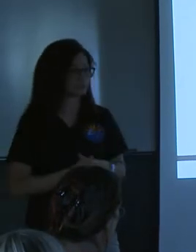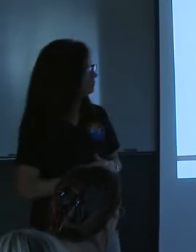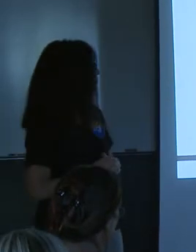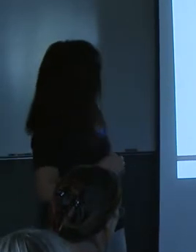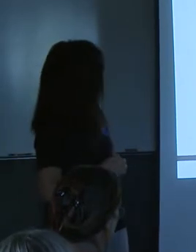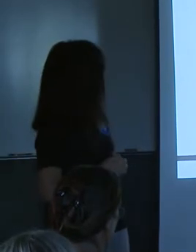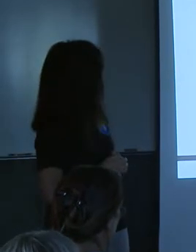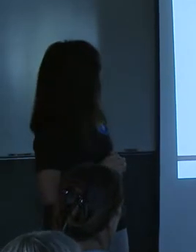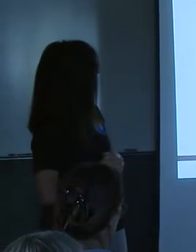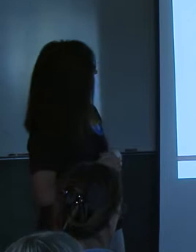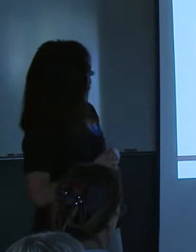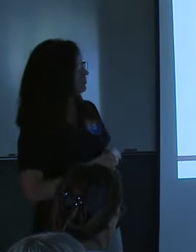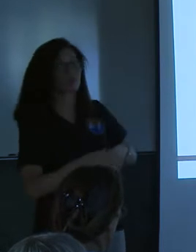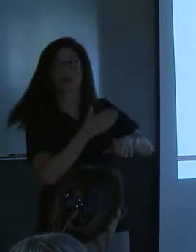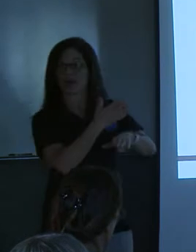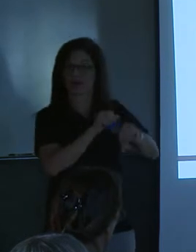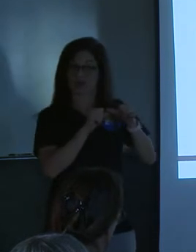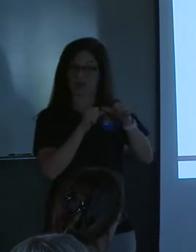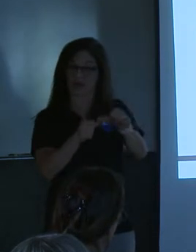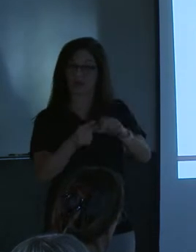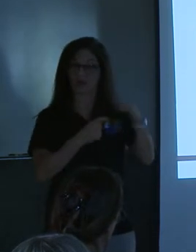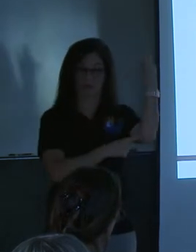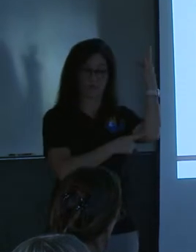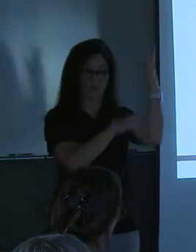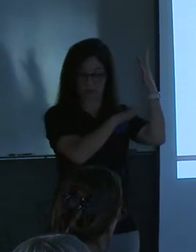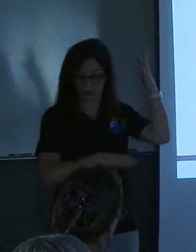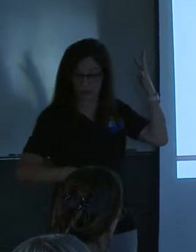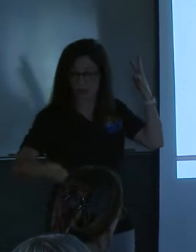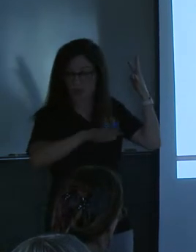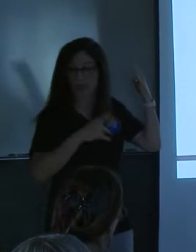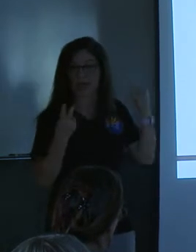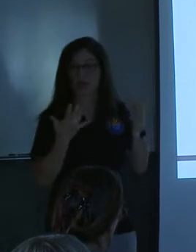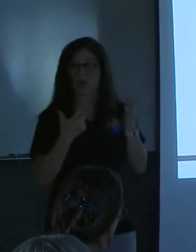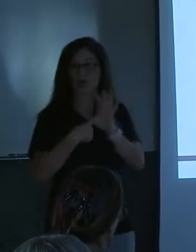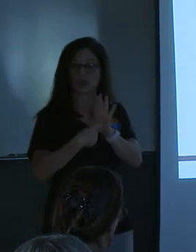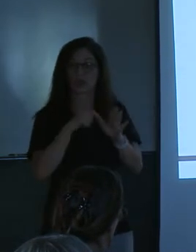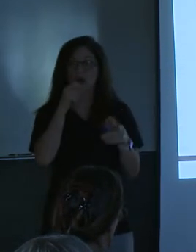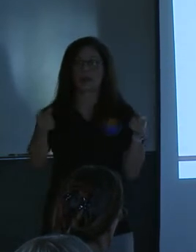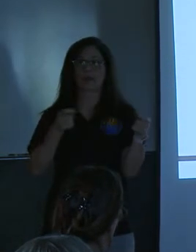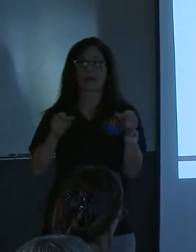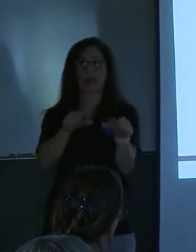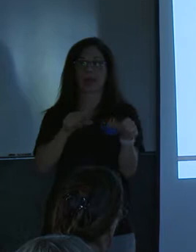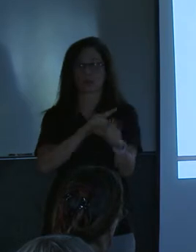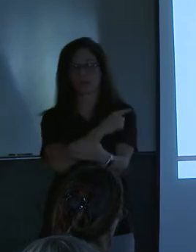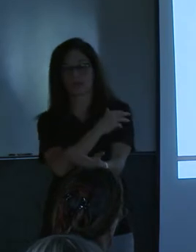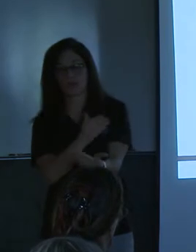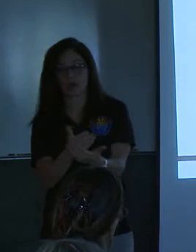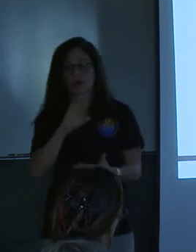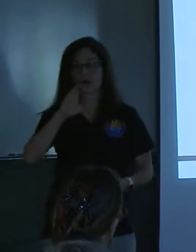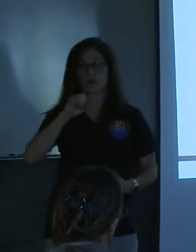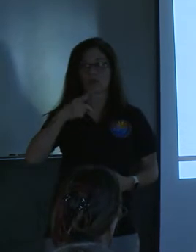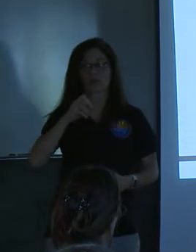So following that down off of the forest, I just wanted to show you what it looks like in that unmitigated area as it makes it to the Copeland Basin.